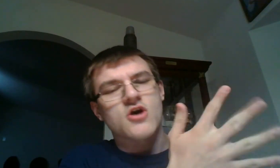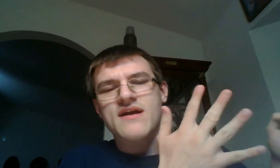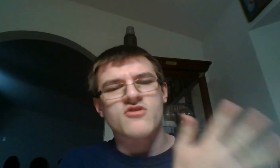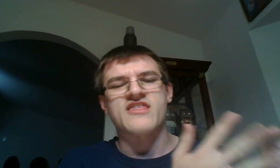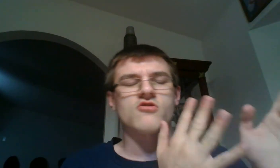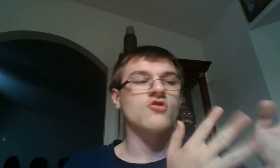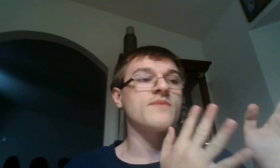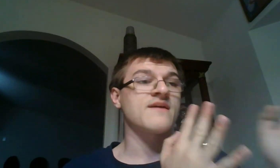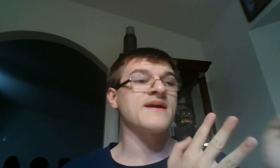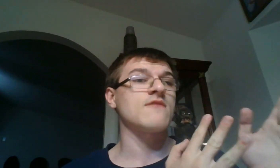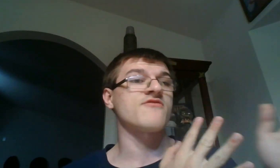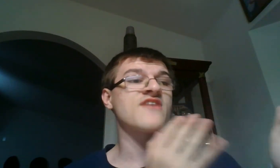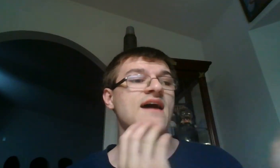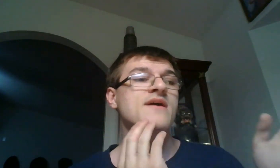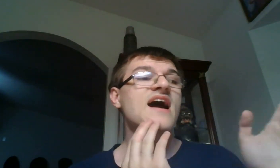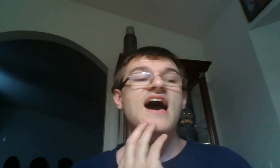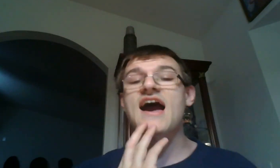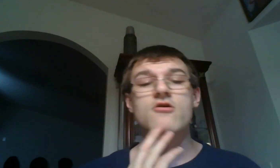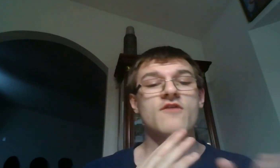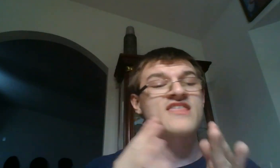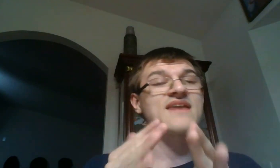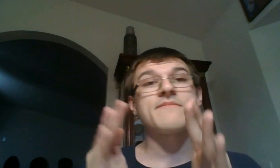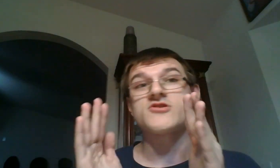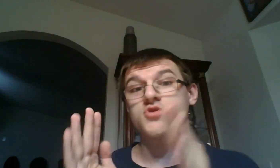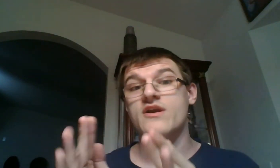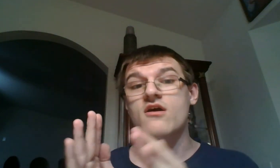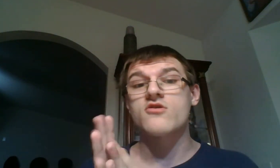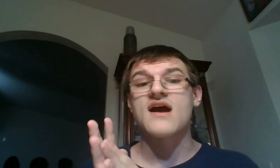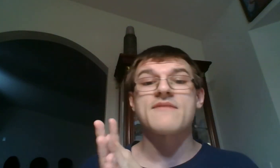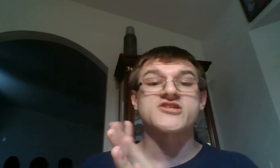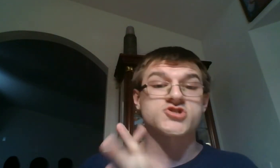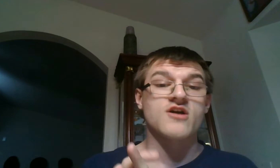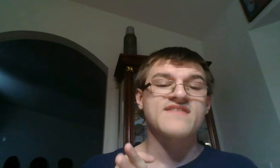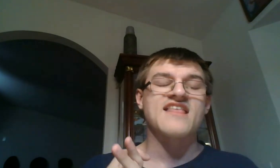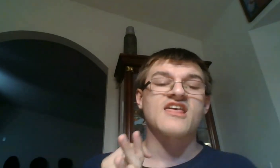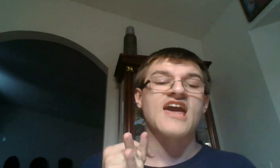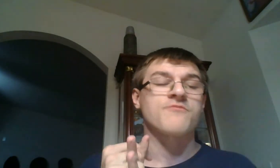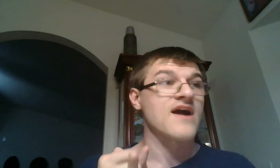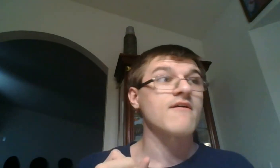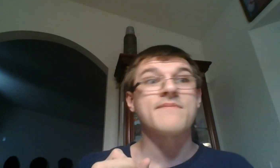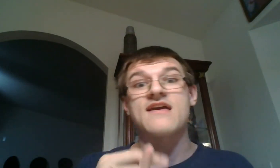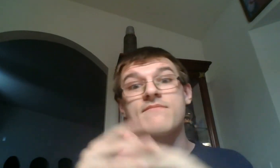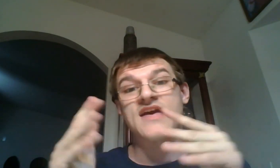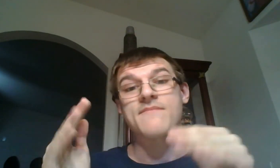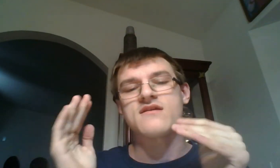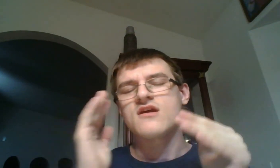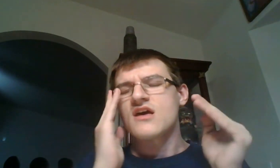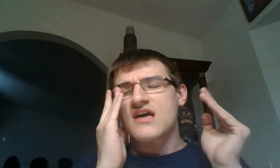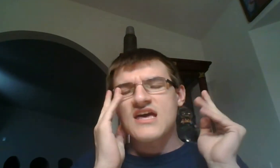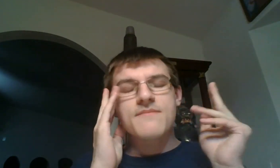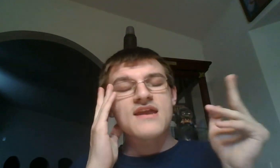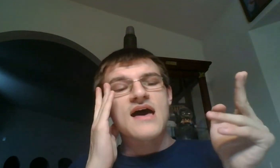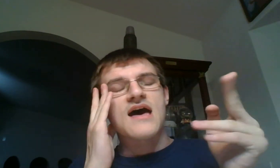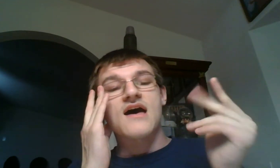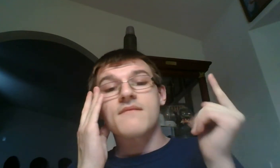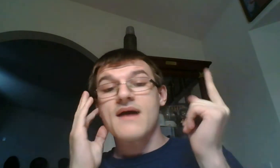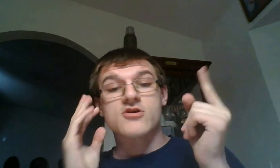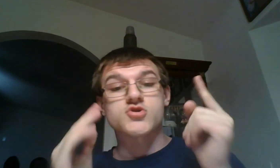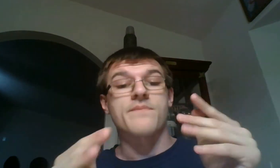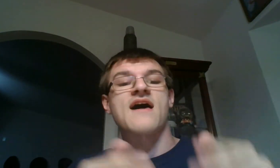Gizre. He'll still be competing with them. I don't know if he's going to be majority owner. I'm not sure if that's the case. Probably be him and Michael Jordan probably